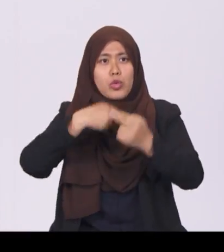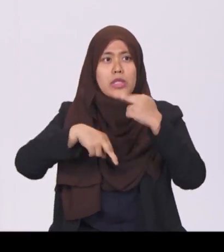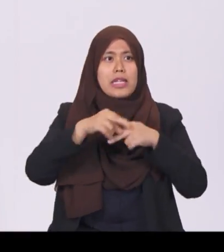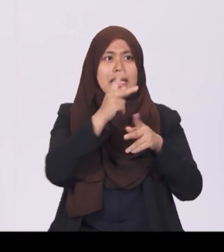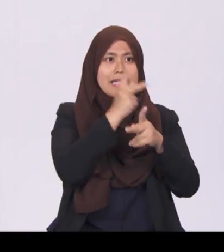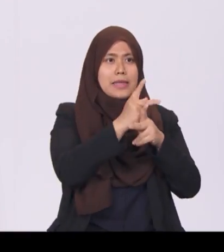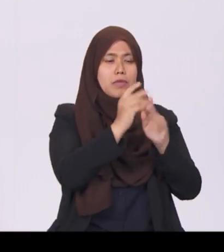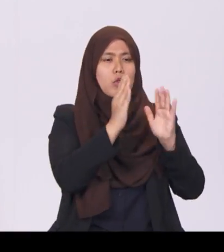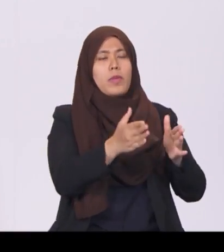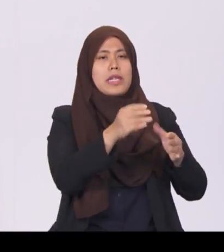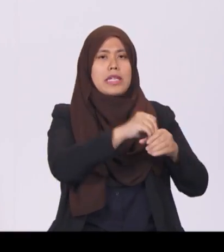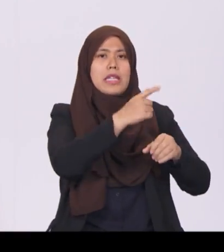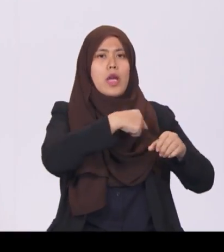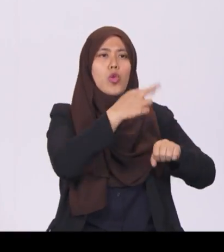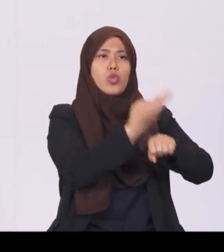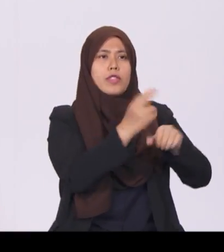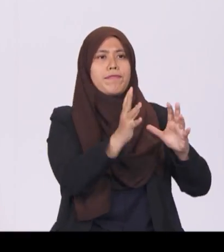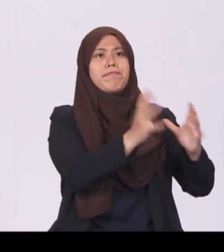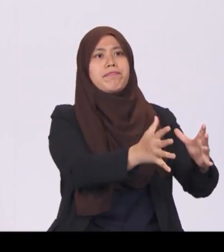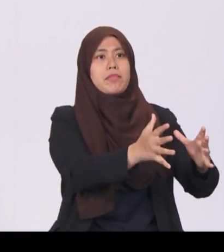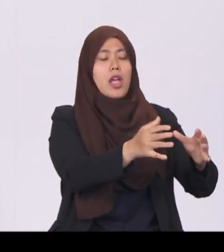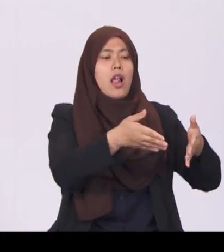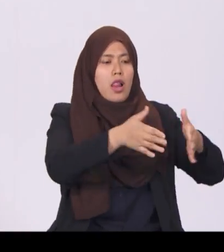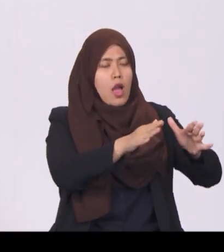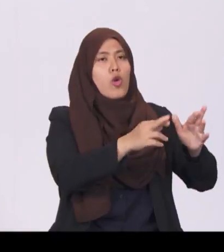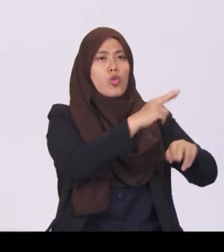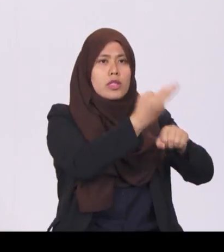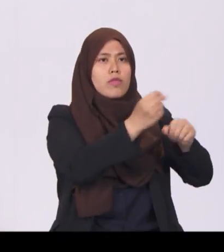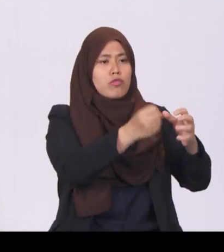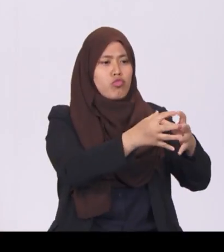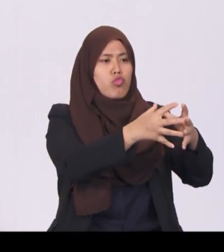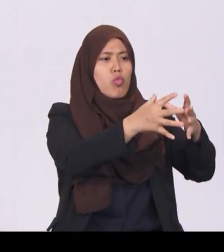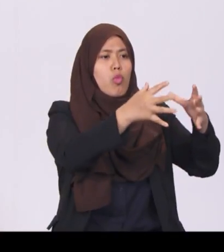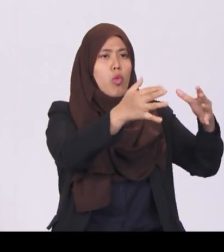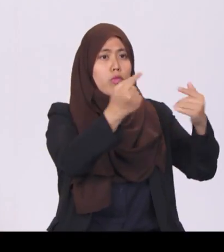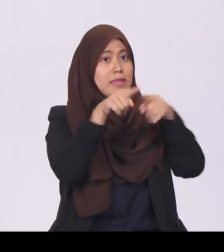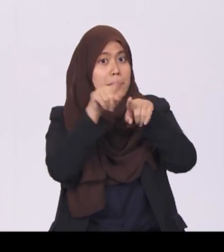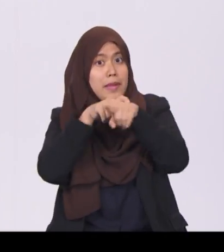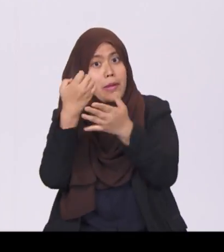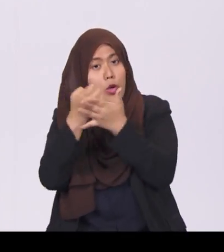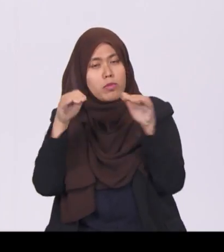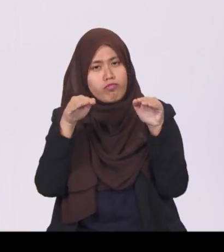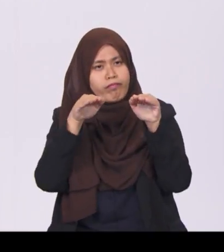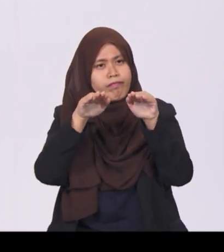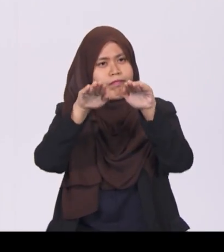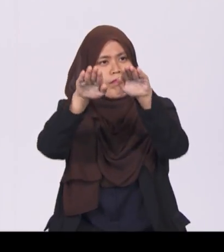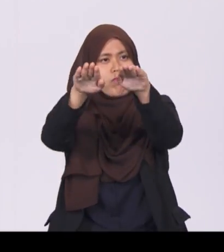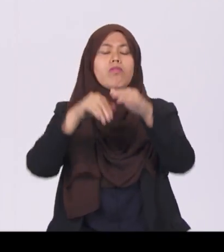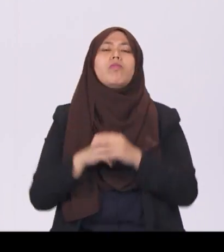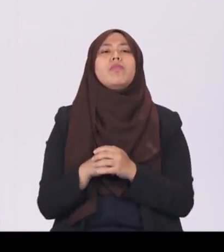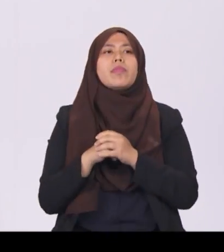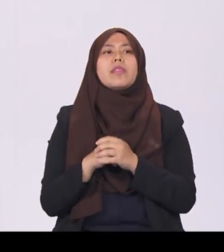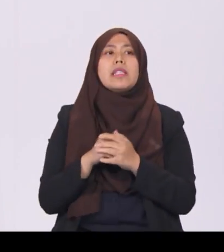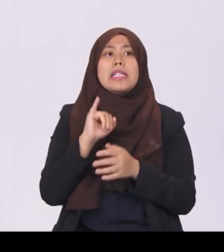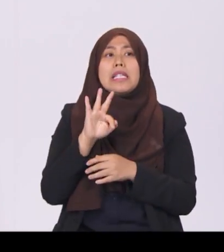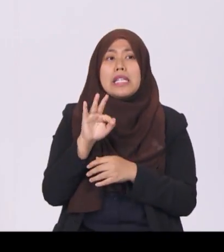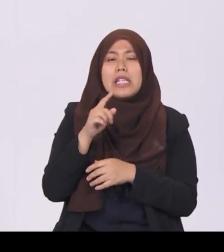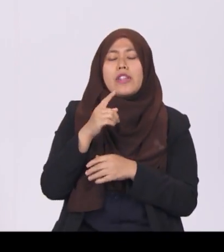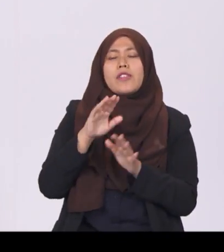This allows our reserves to grow with our economy. If instead we use 100